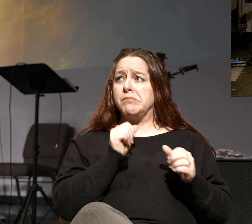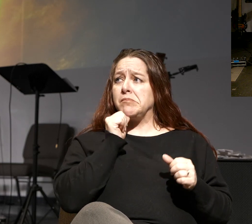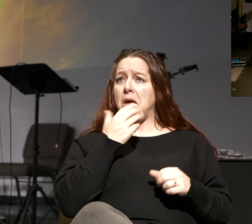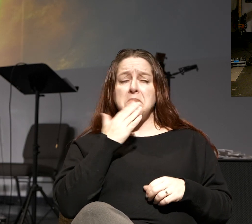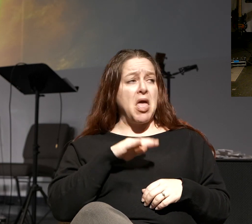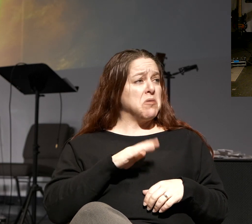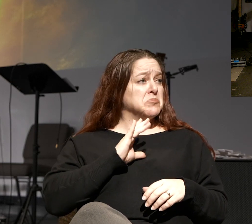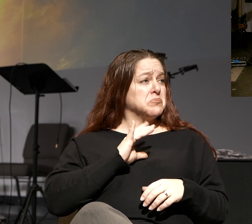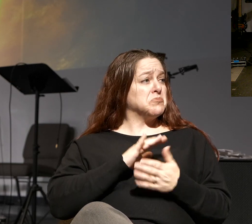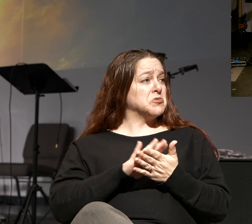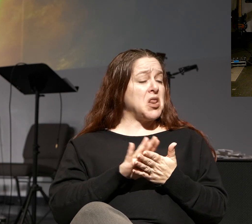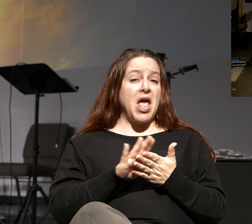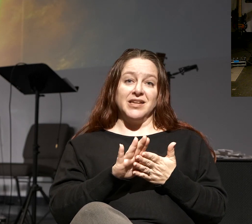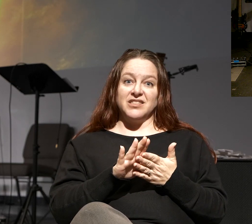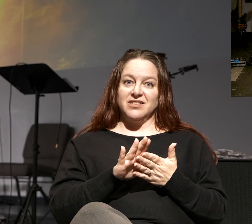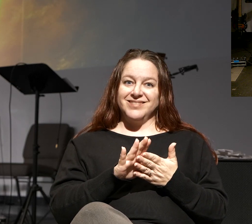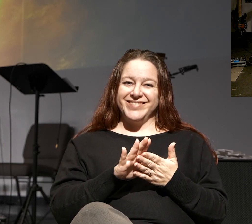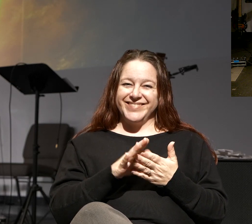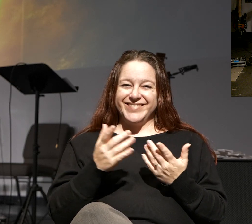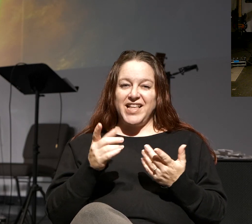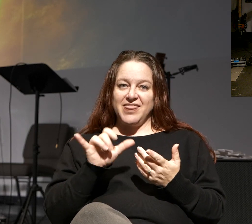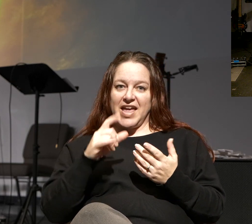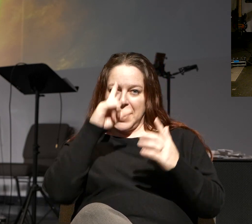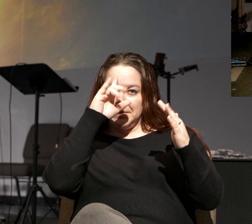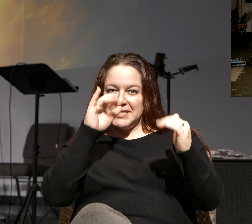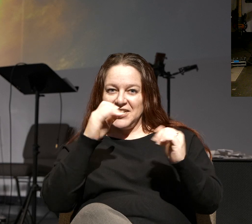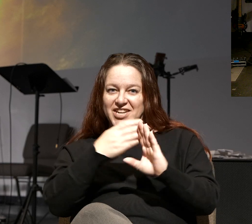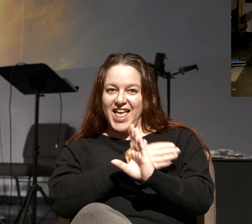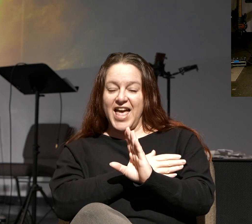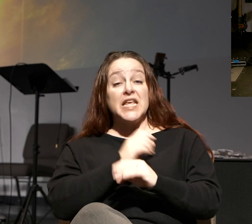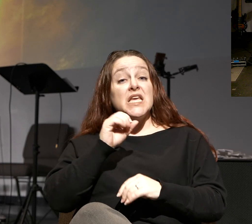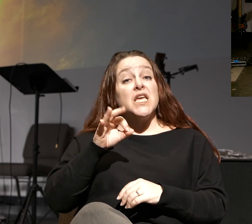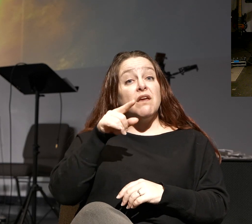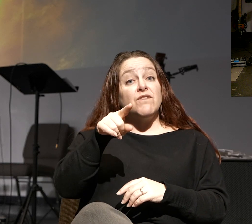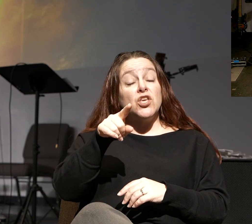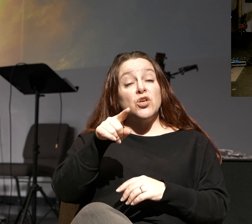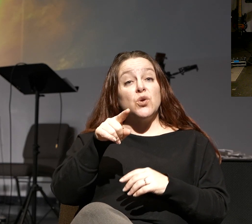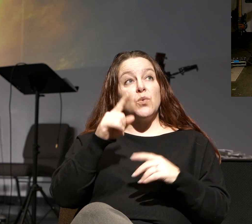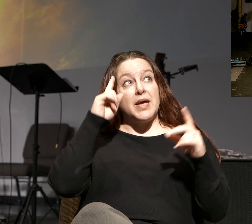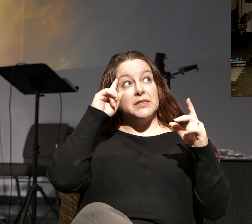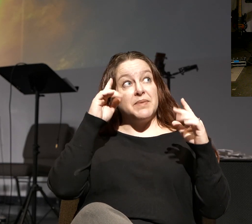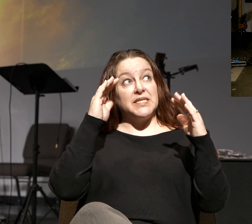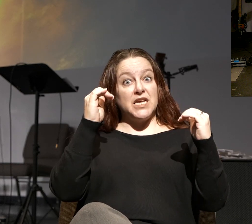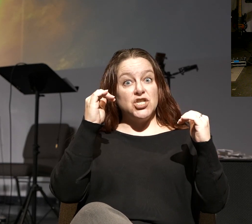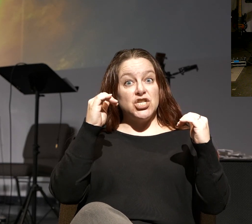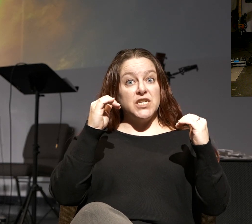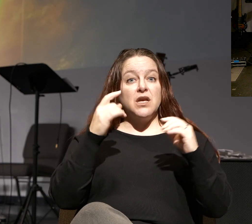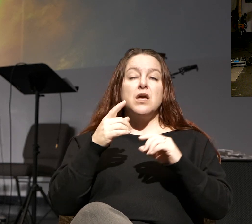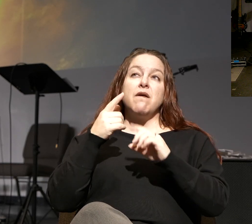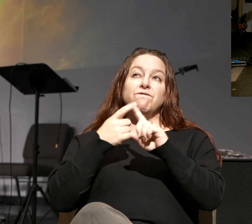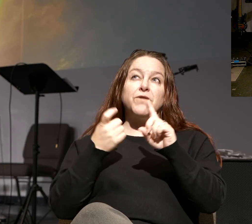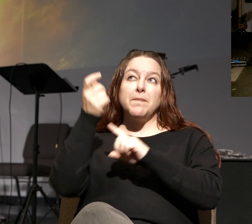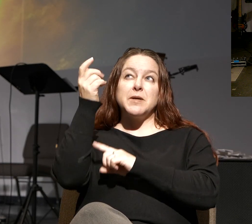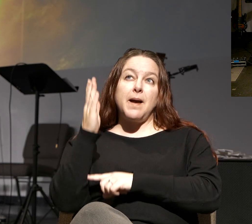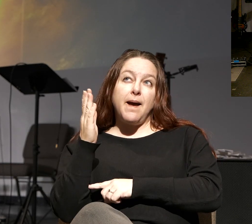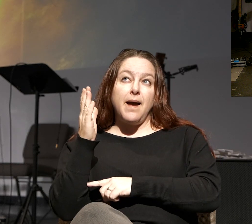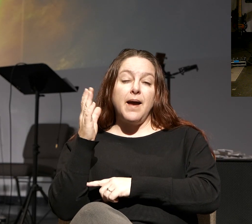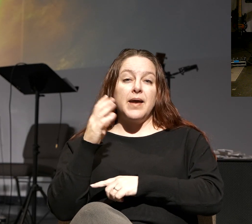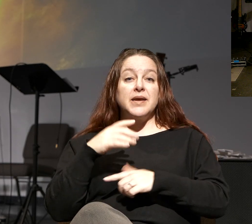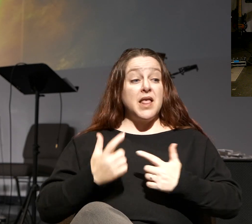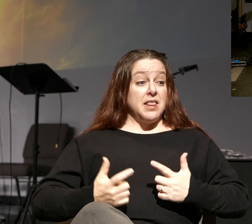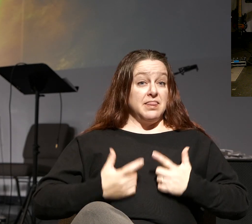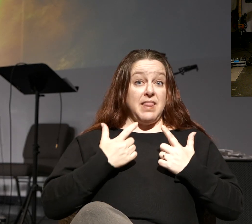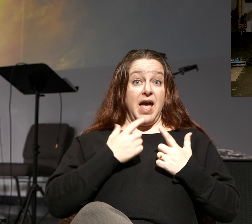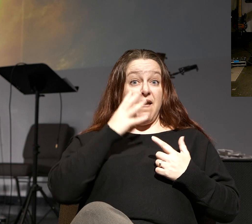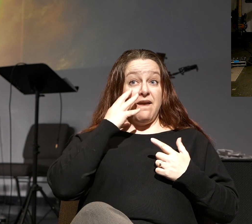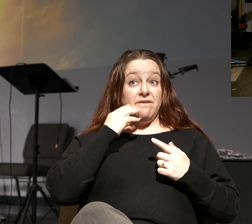bad. It looks pretty nice. So it's really about expectations. So if you have your expectations here, what you're expecting from God, and your life experiences